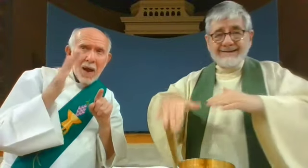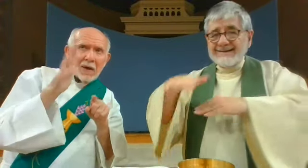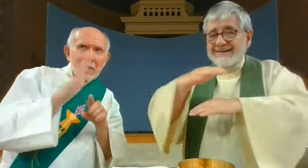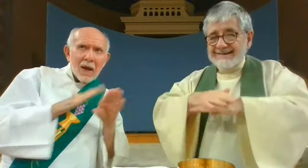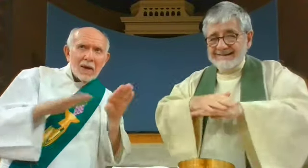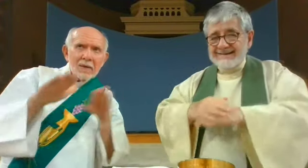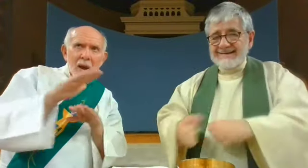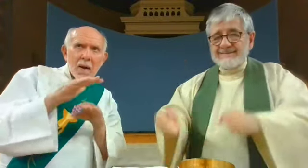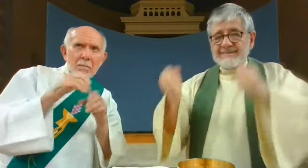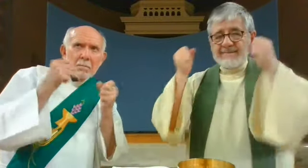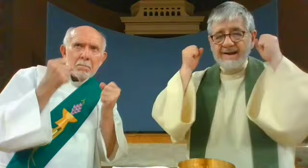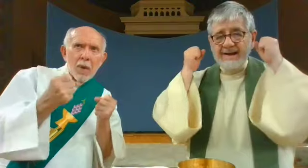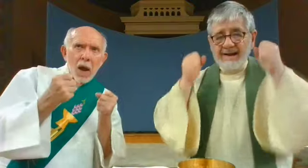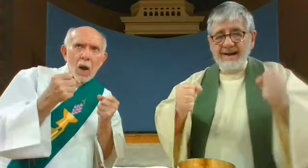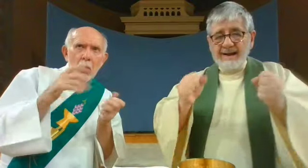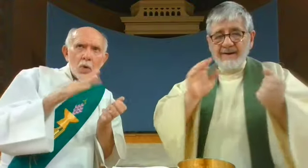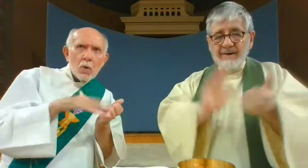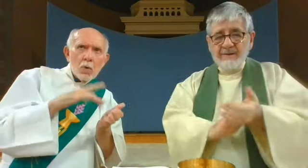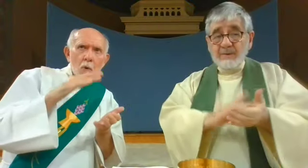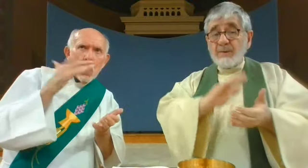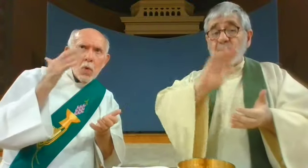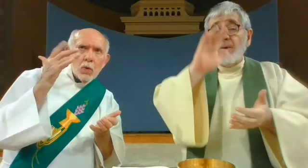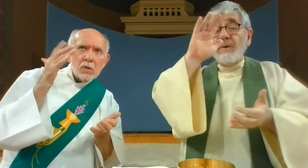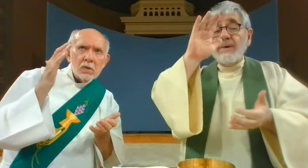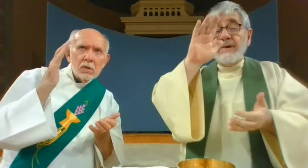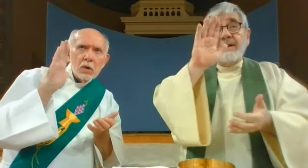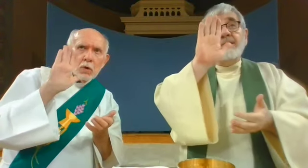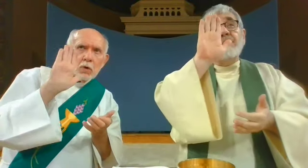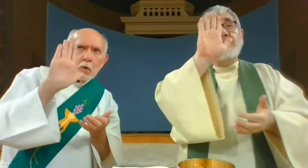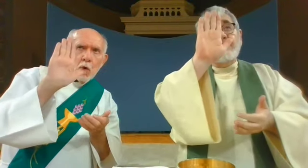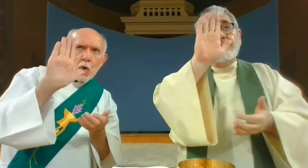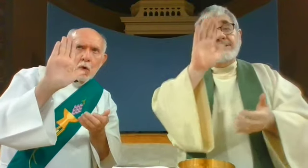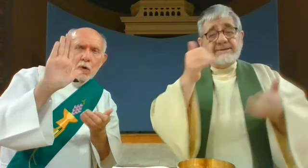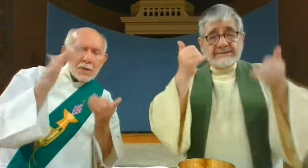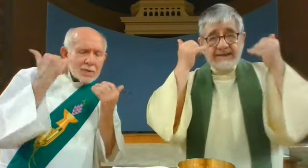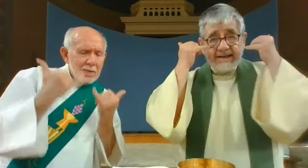the power, and the glory, now and forever.